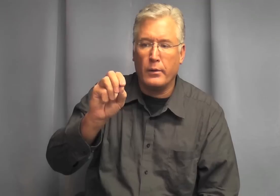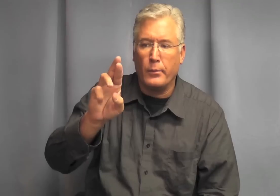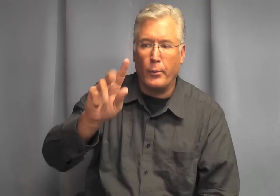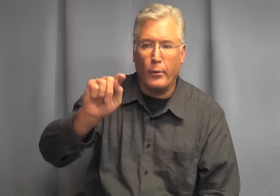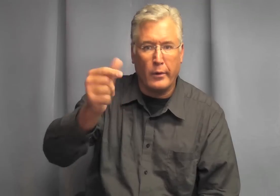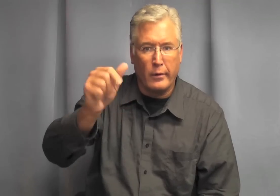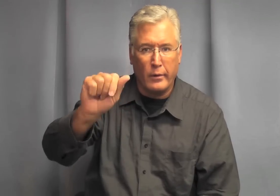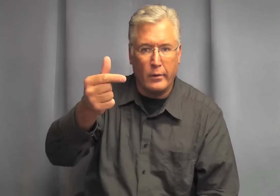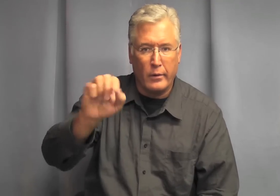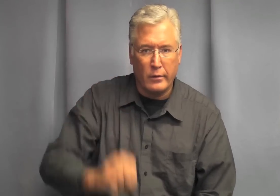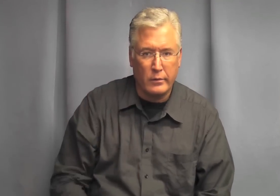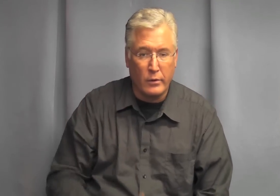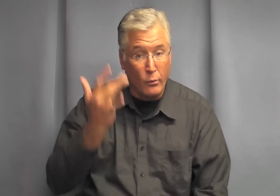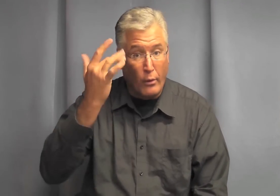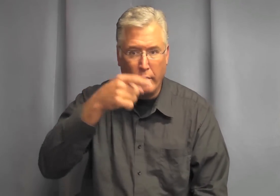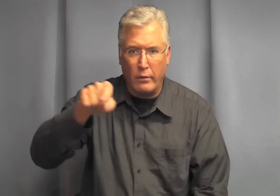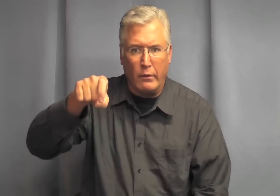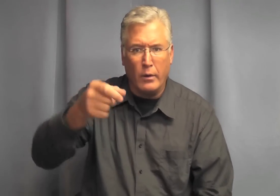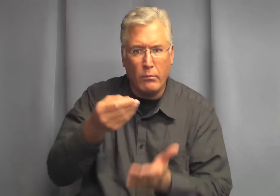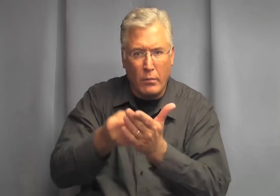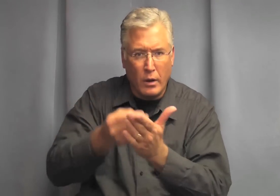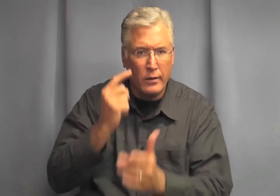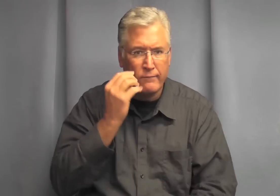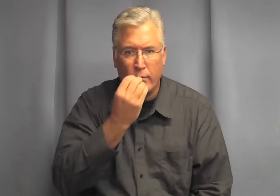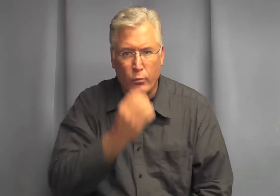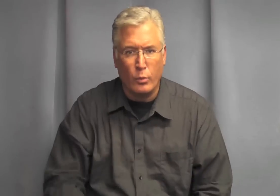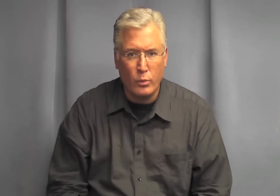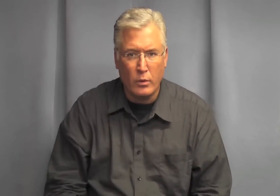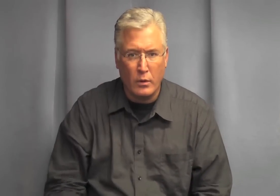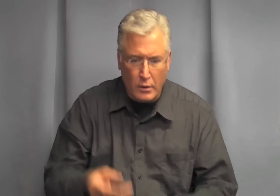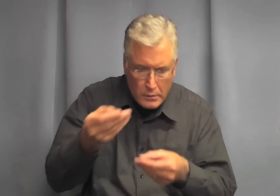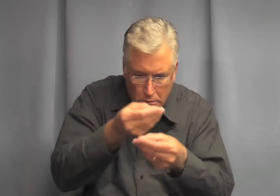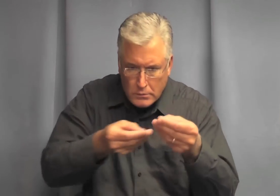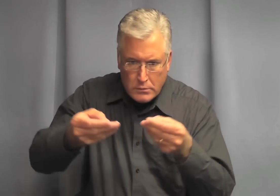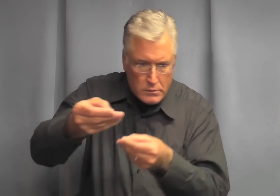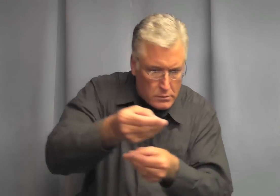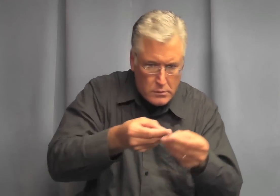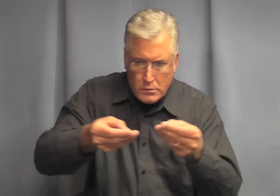needed money because it was the time of the famine so it's a very difficult time